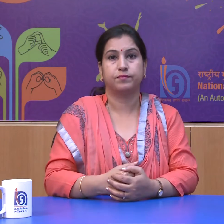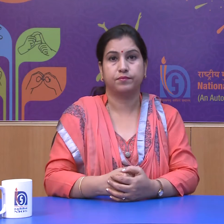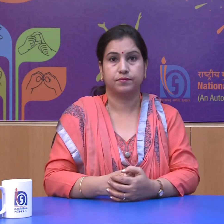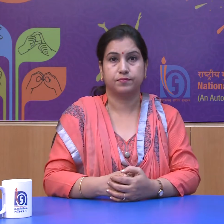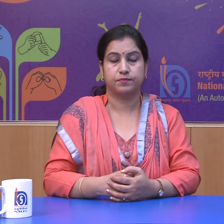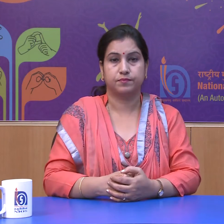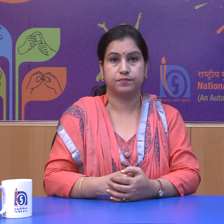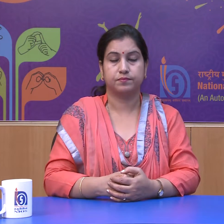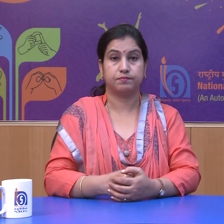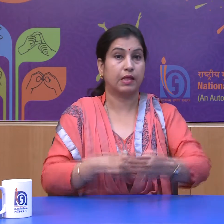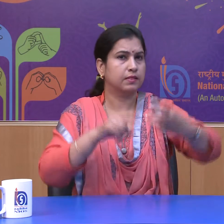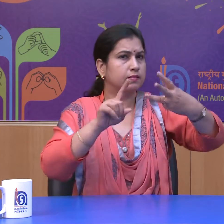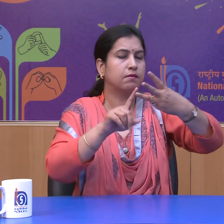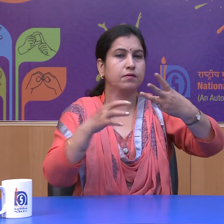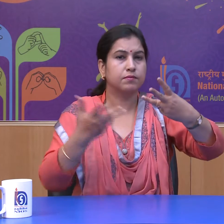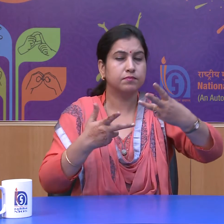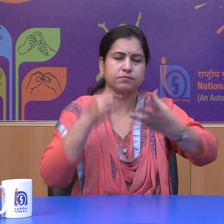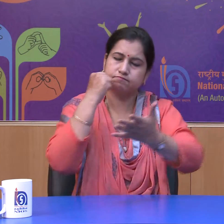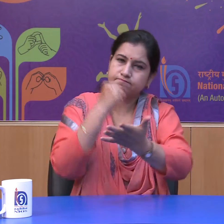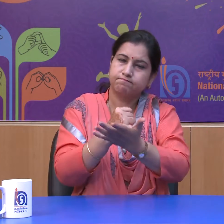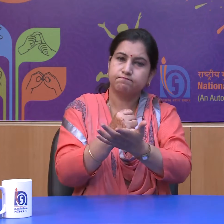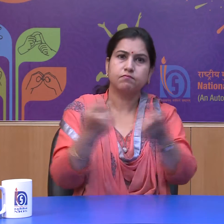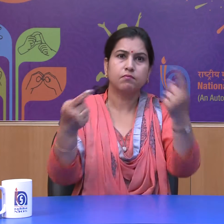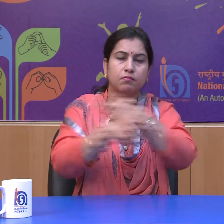Number 3 is right against exploitation.